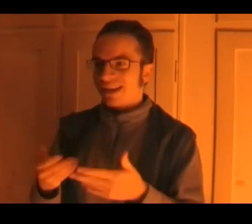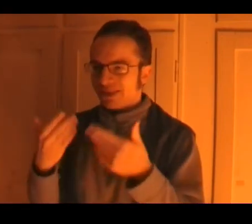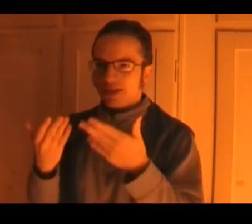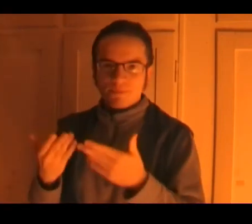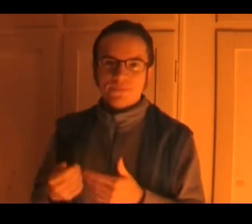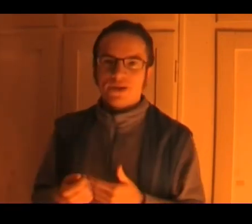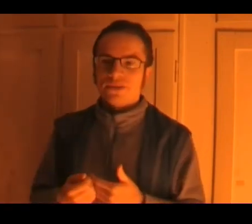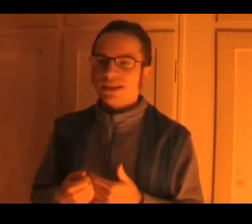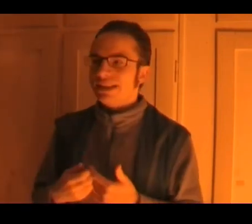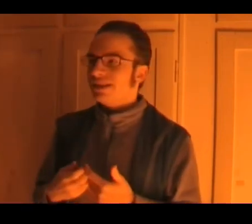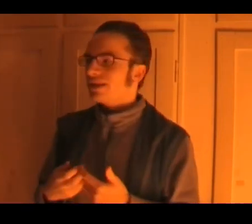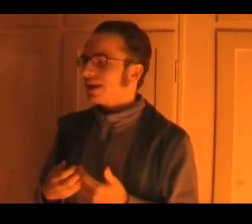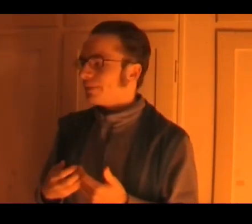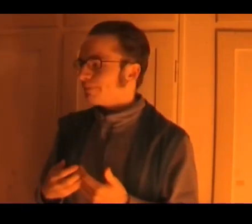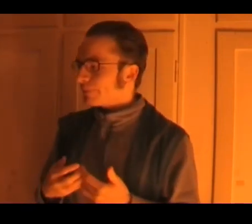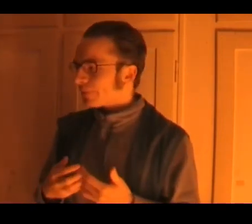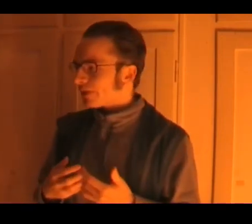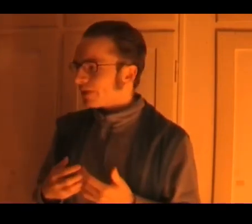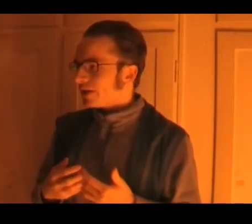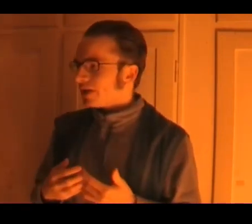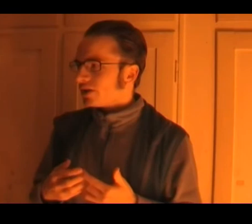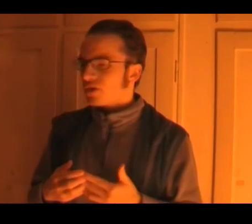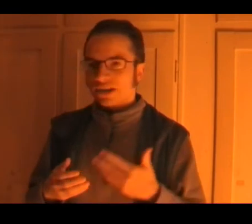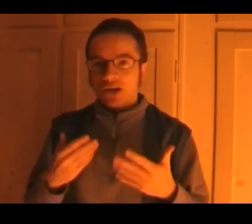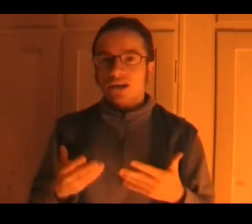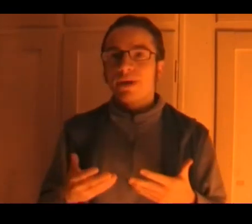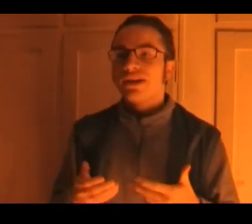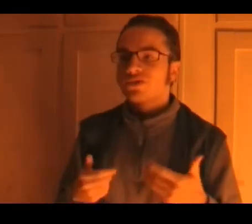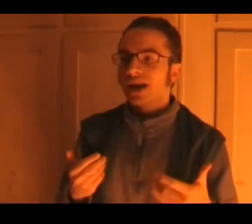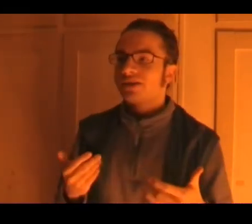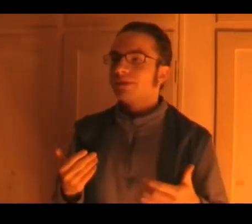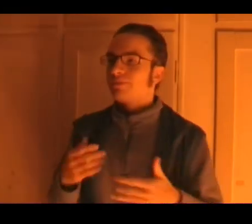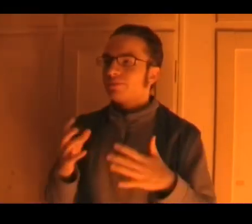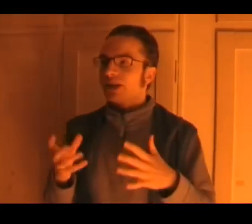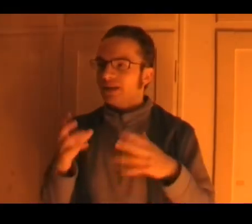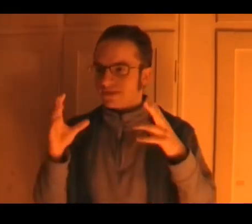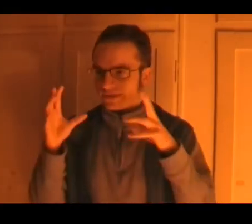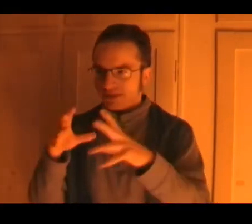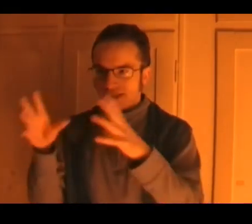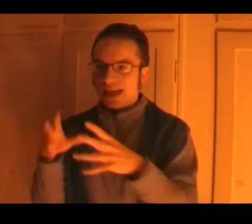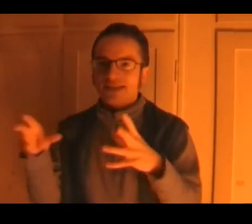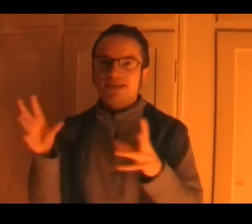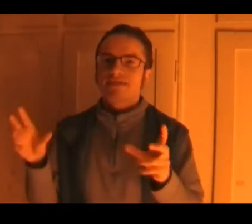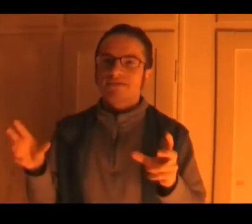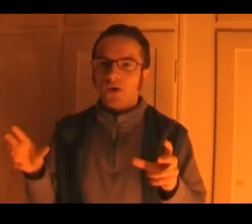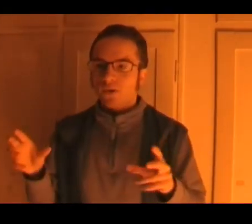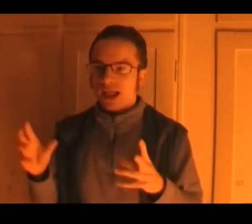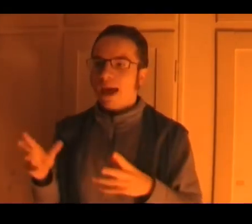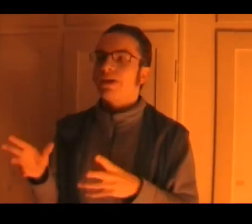the you know the lead um trying to document it trying to because it's all happening